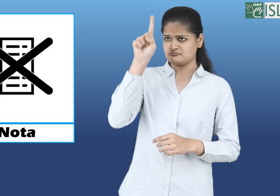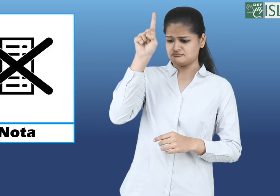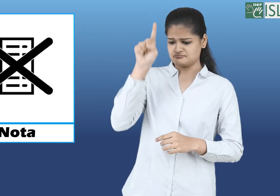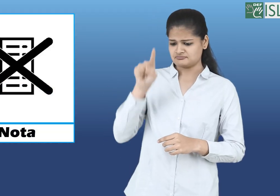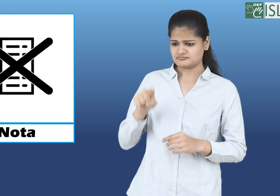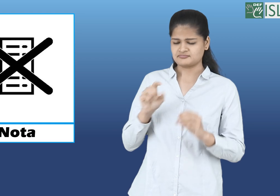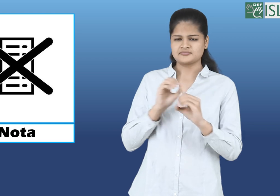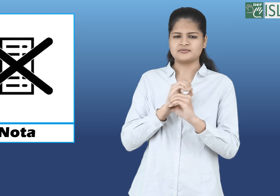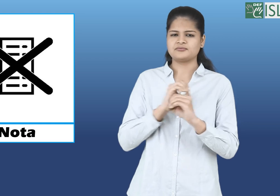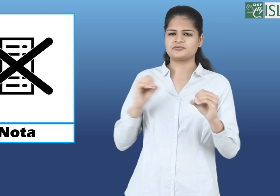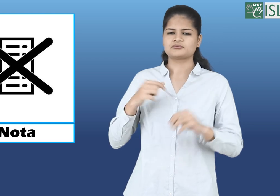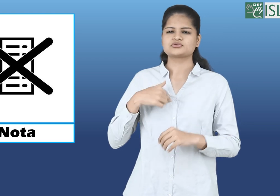Nota